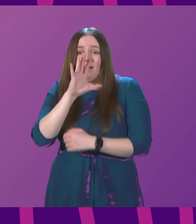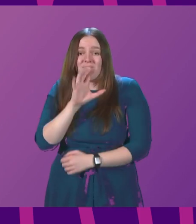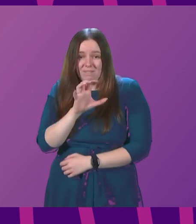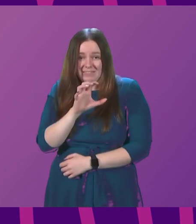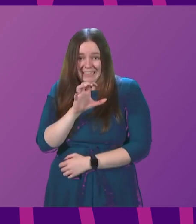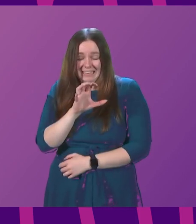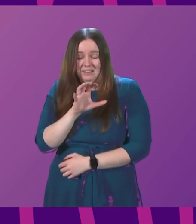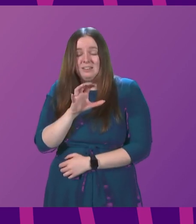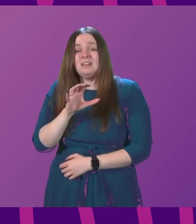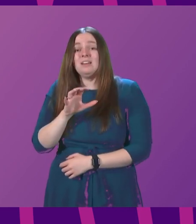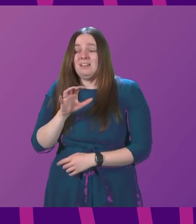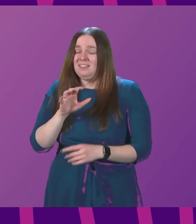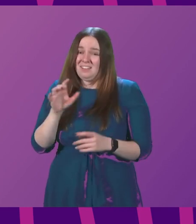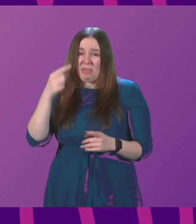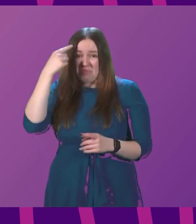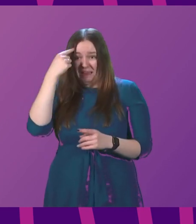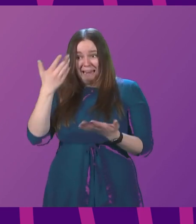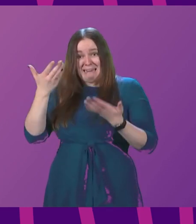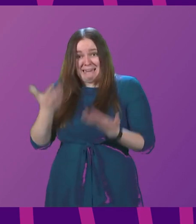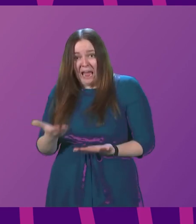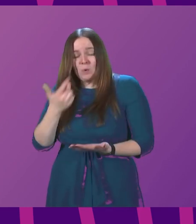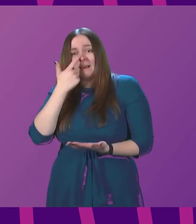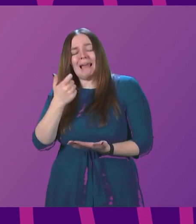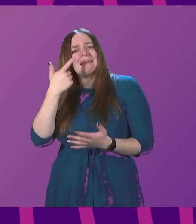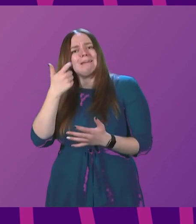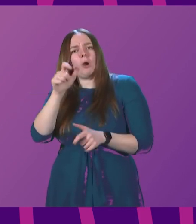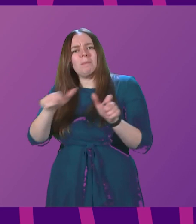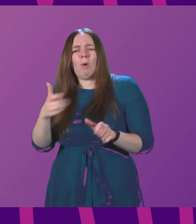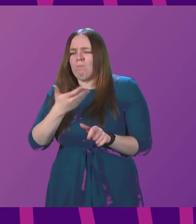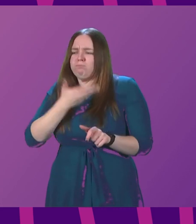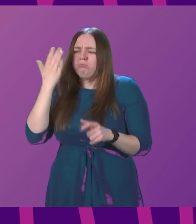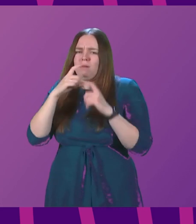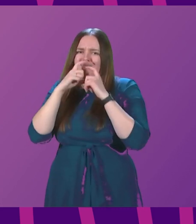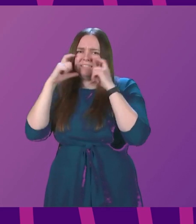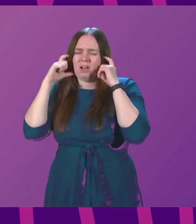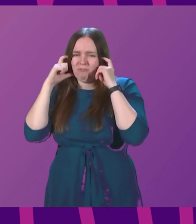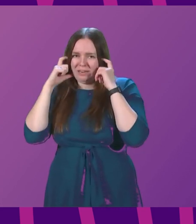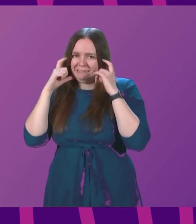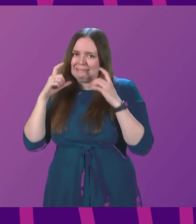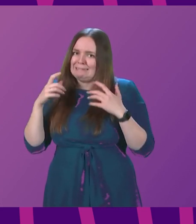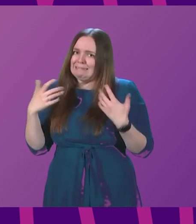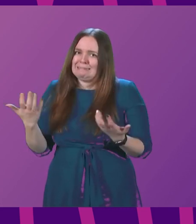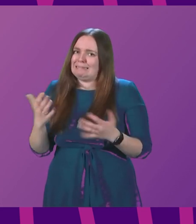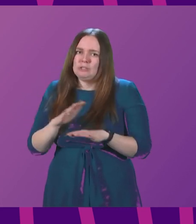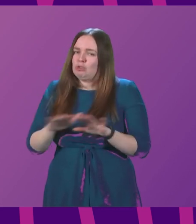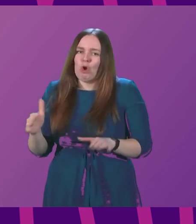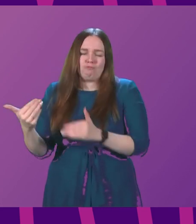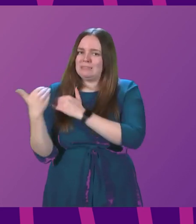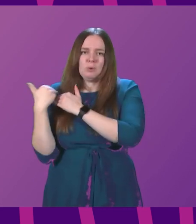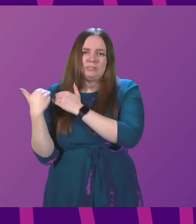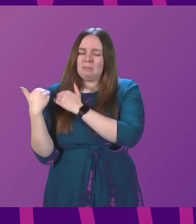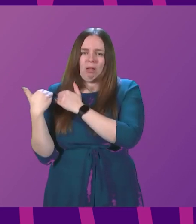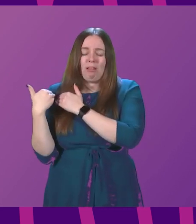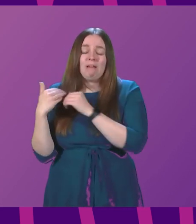group, who says that this is the moment to say that young people no longer need to wear face coverings, frankly, isn't showing responsibility.